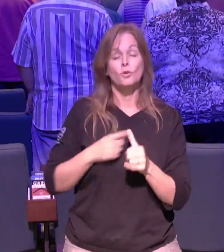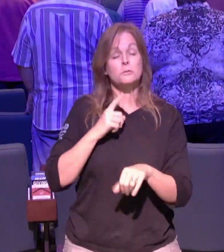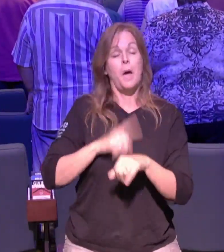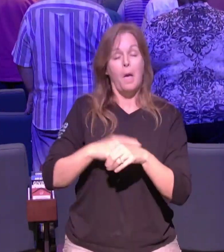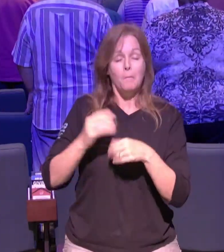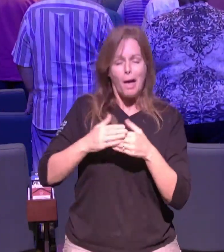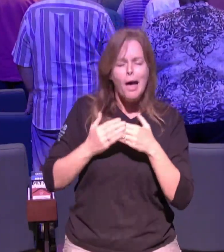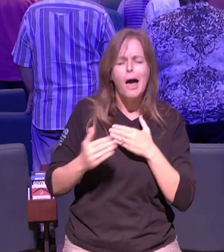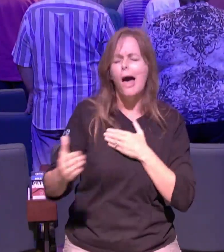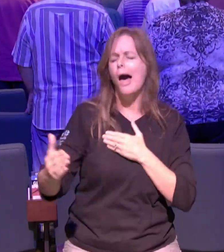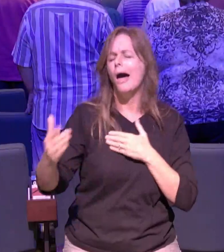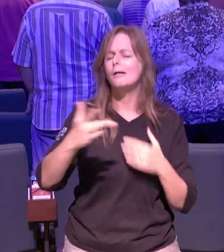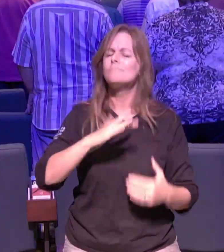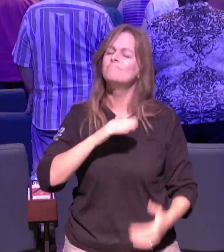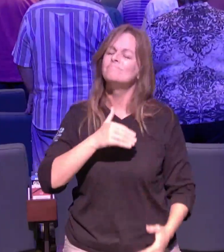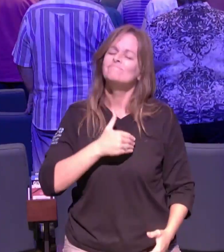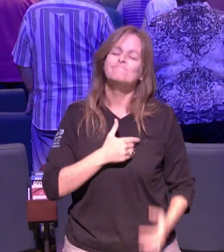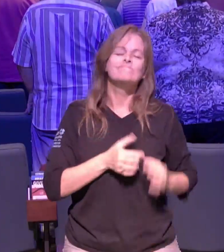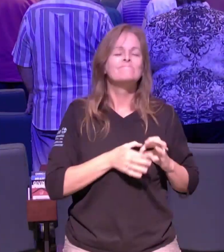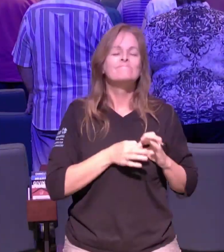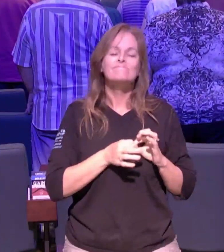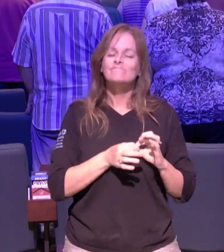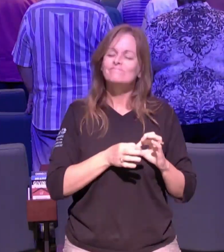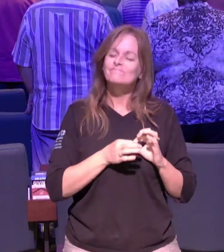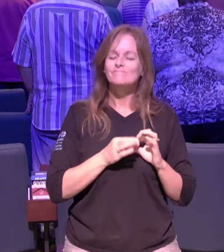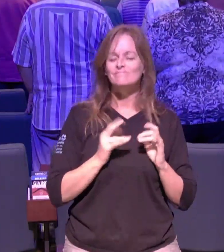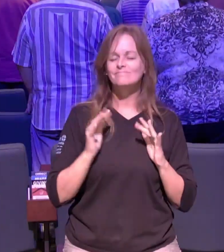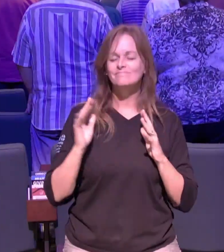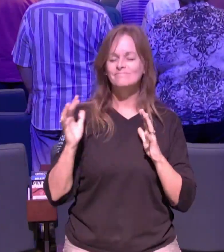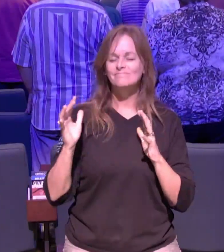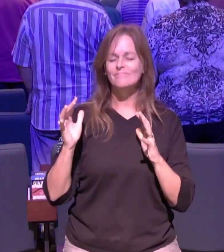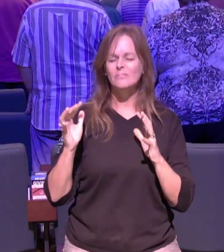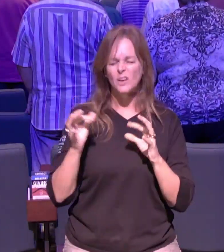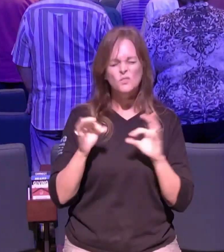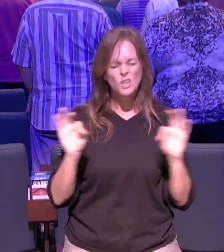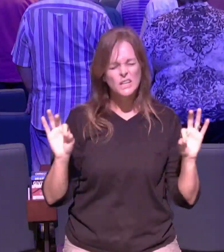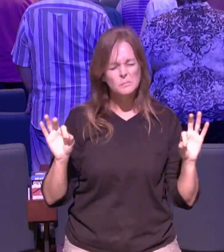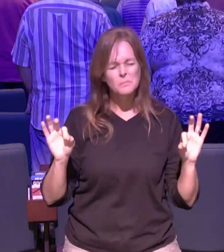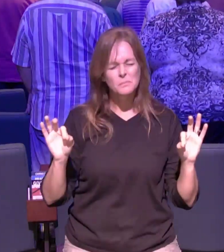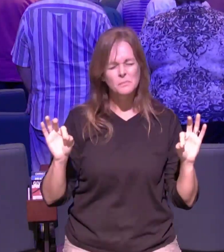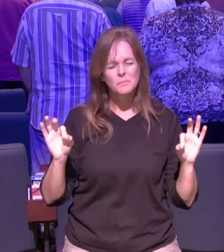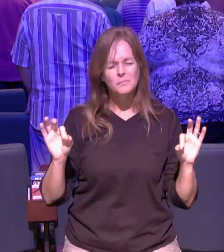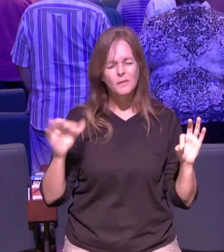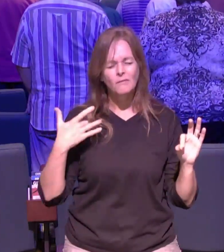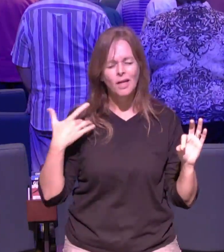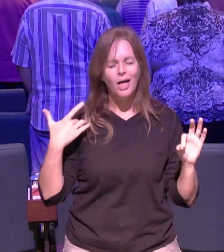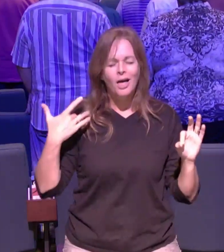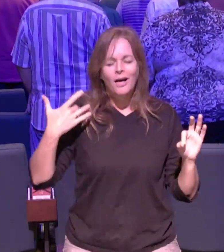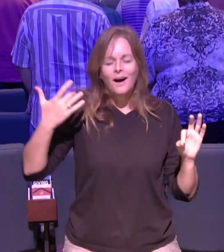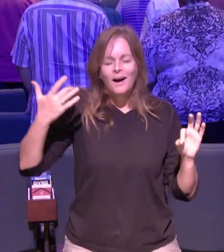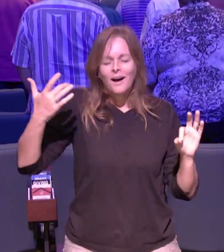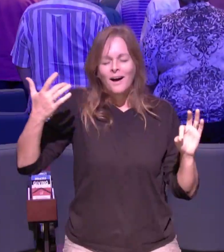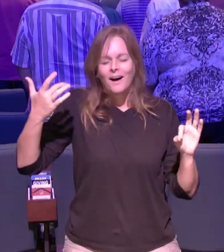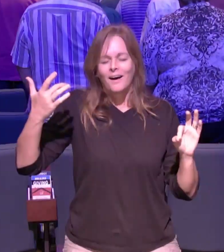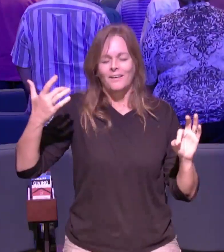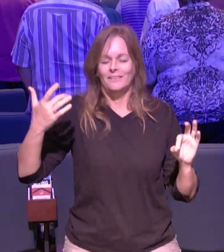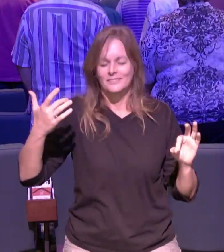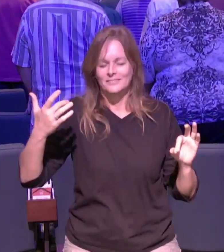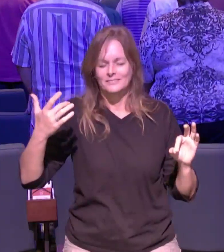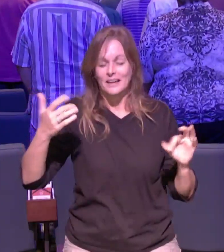it needs to be so that you can experience the hope that freedom that jesus came to give you and if you would say todd would you include me in that prayer that you're getting ready to pray